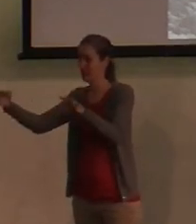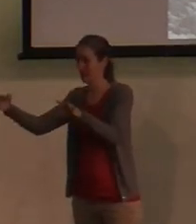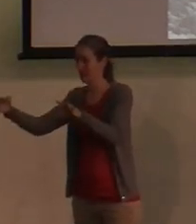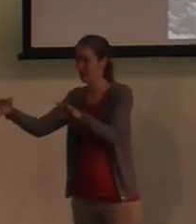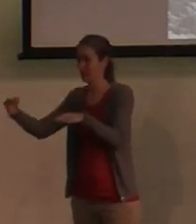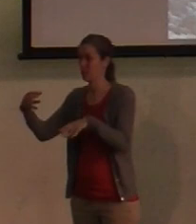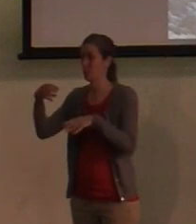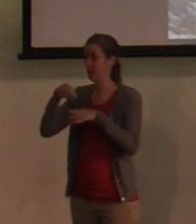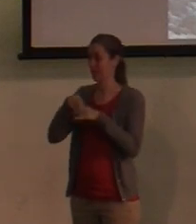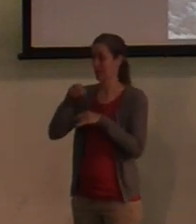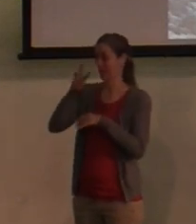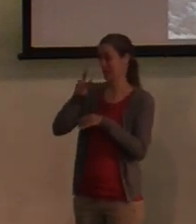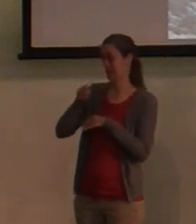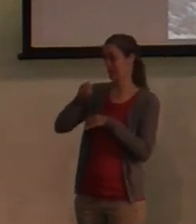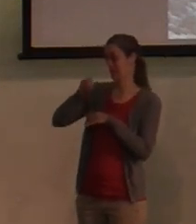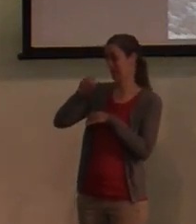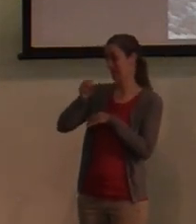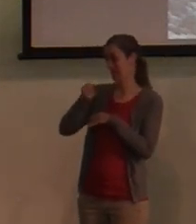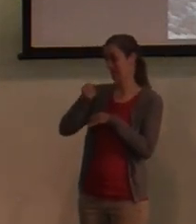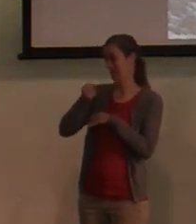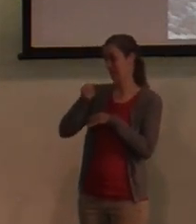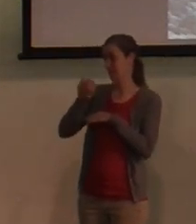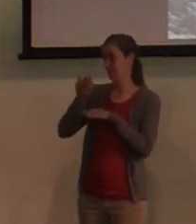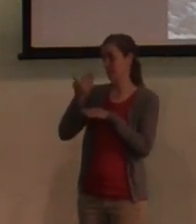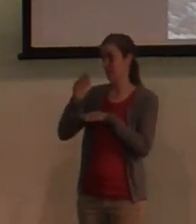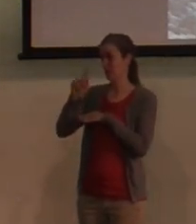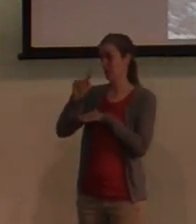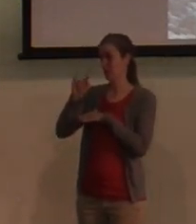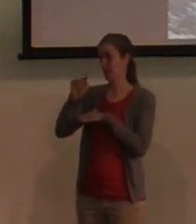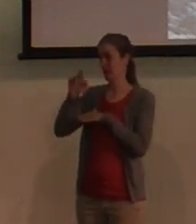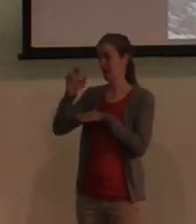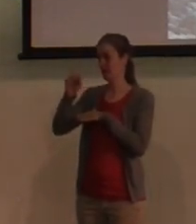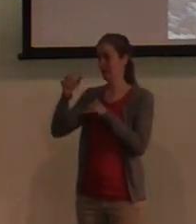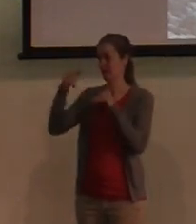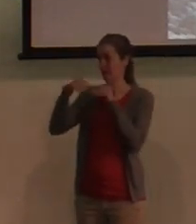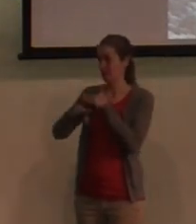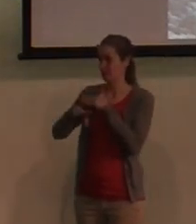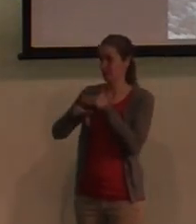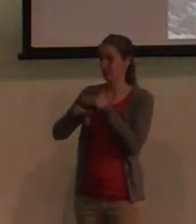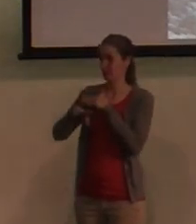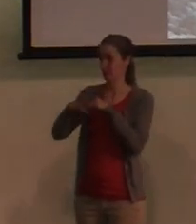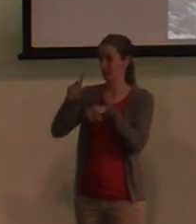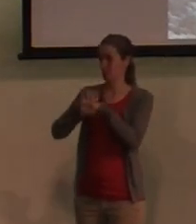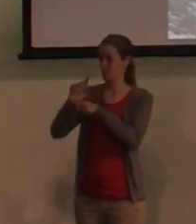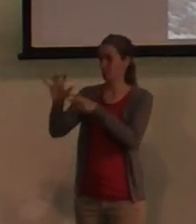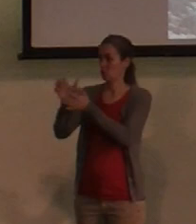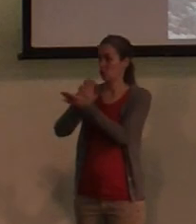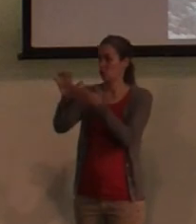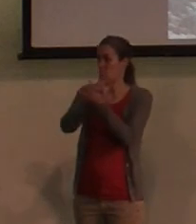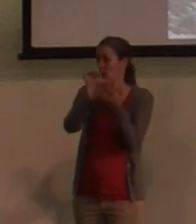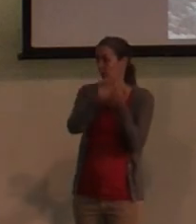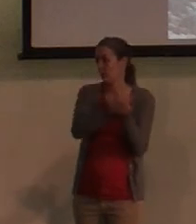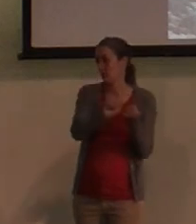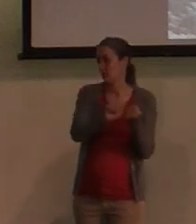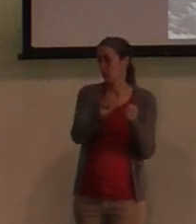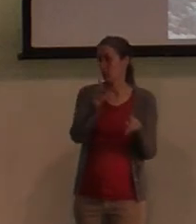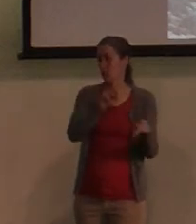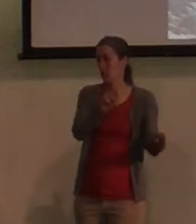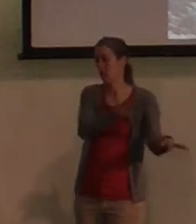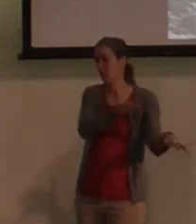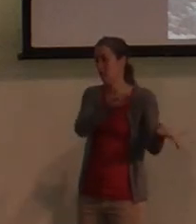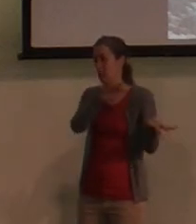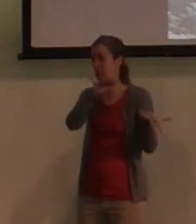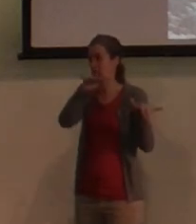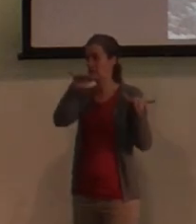60s right before Titus comes in and destroys the temple. And so as people fled, they fled over to this